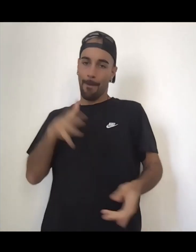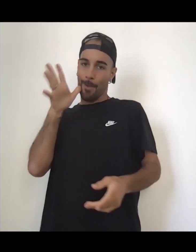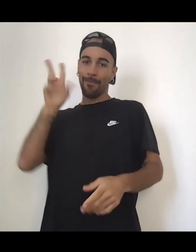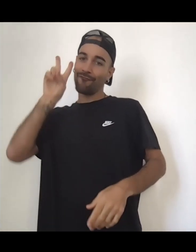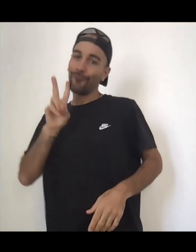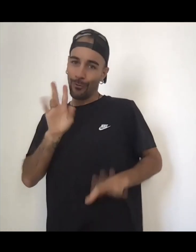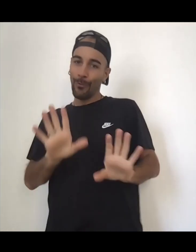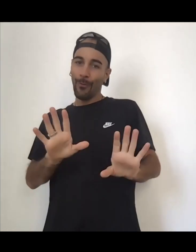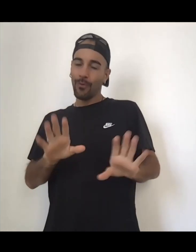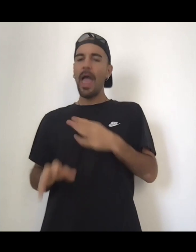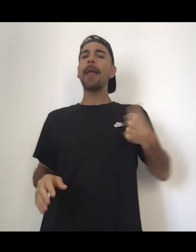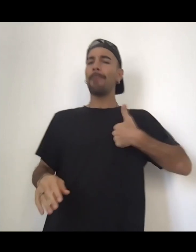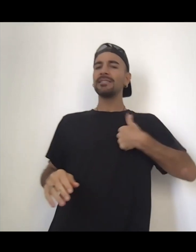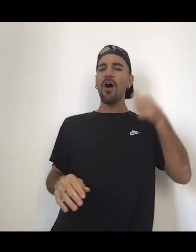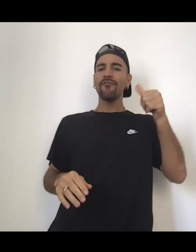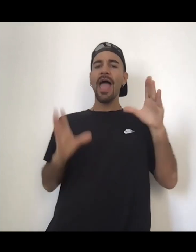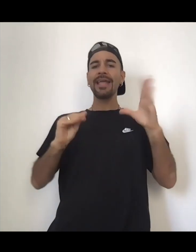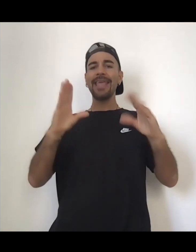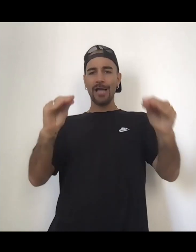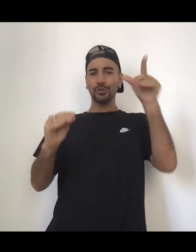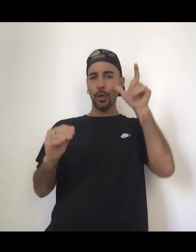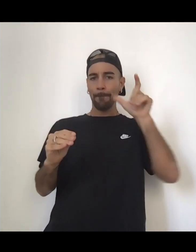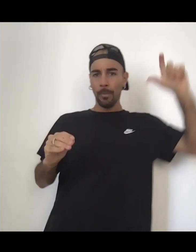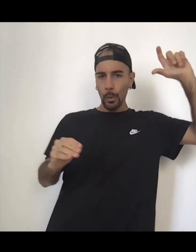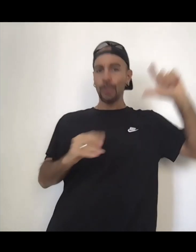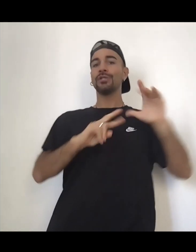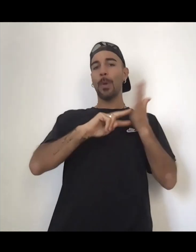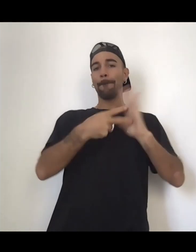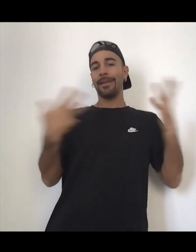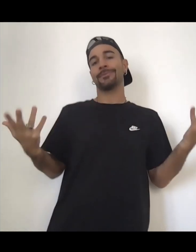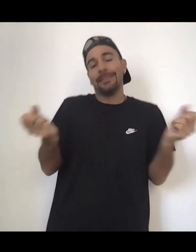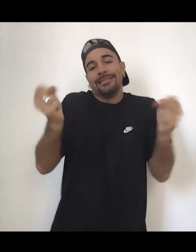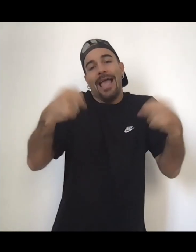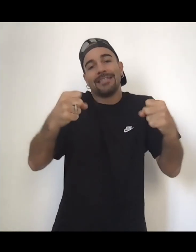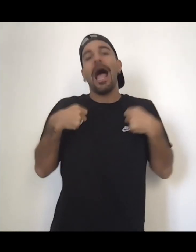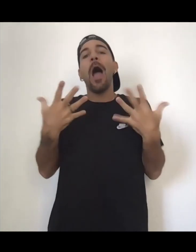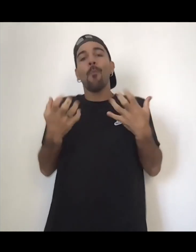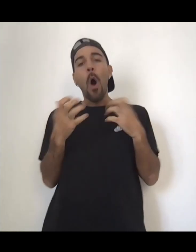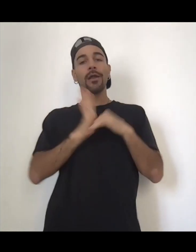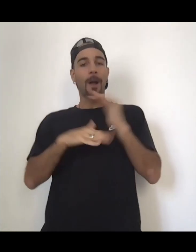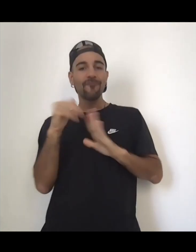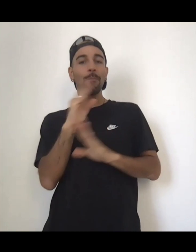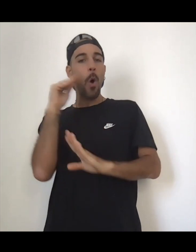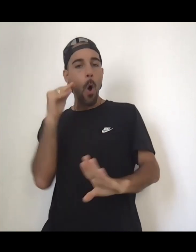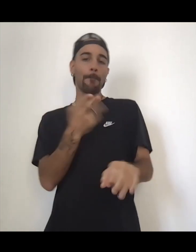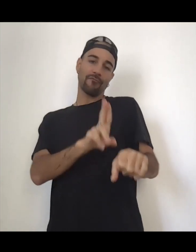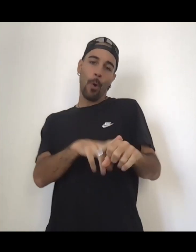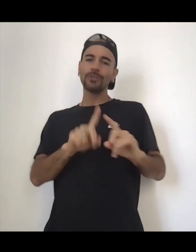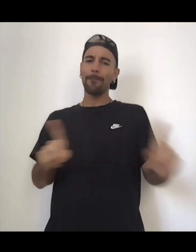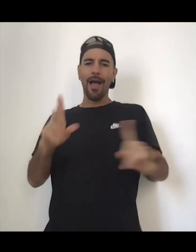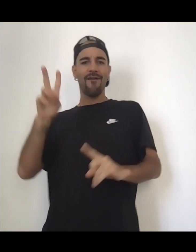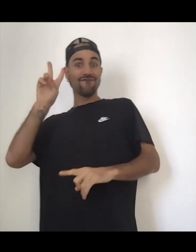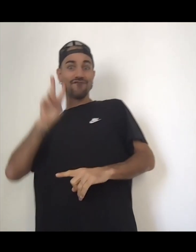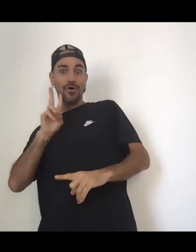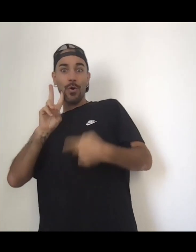I really do want a comfortable home. And the tarot card that I pulled today is also a Four of Wands, which is a comfortable home. So like, yeah,